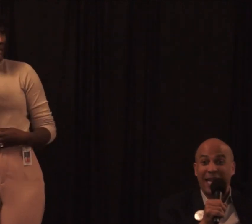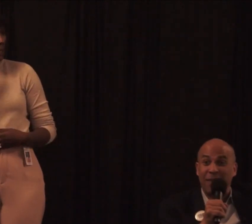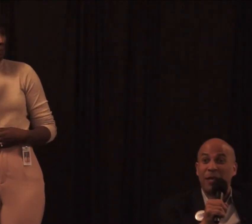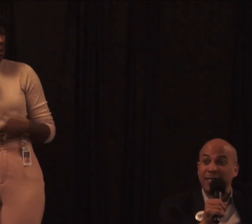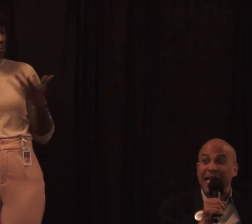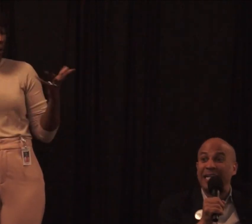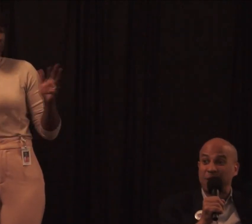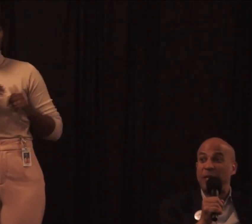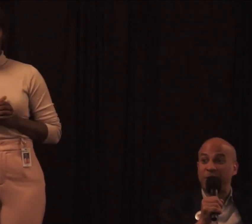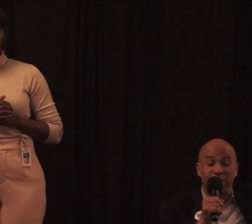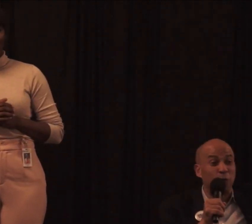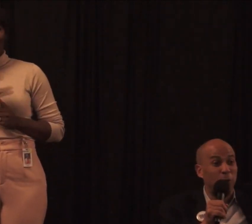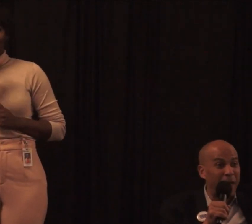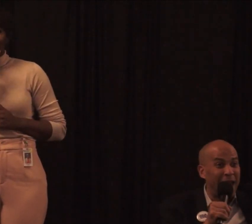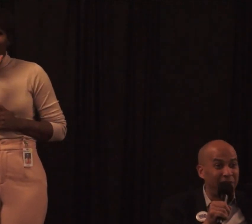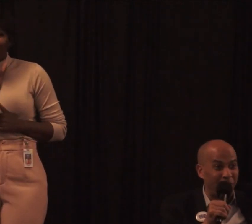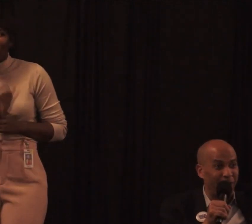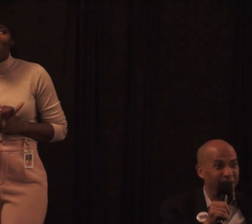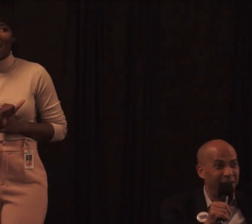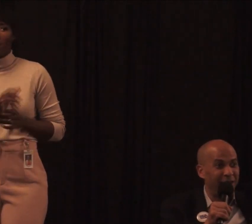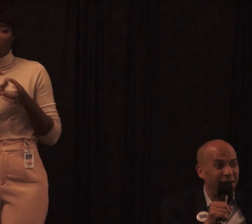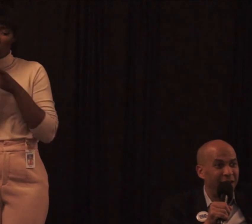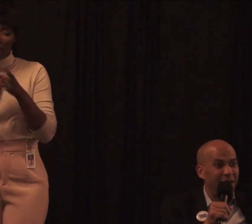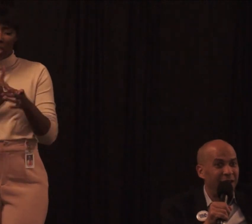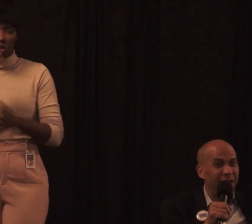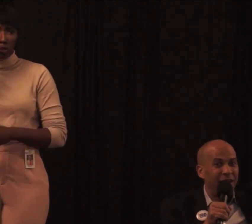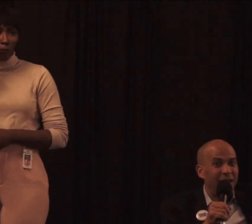already because that speaks to future behavior.